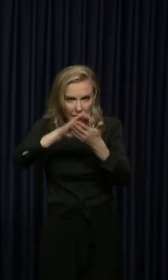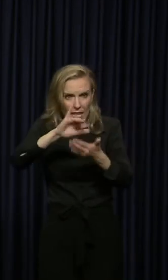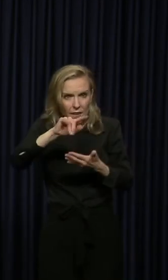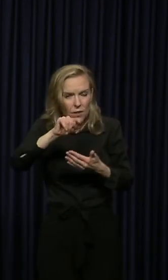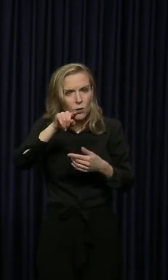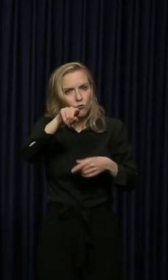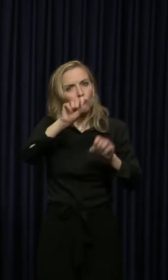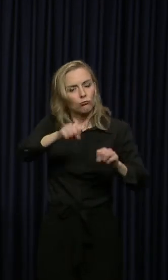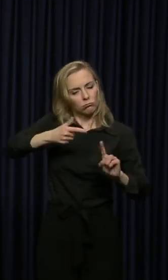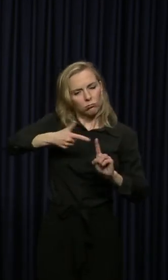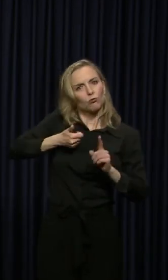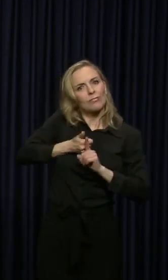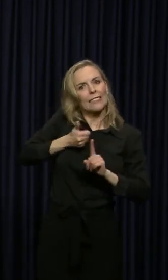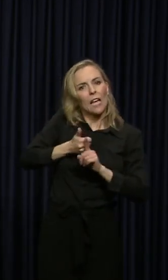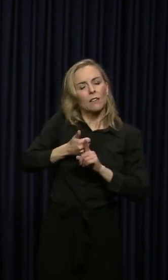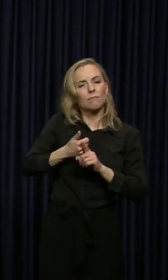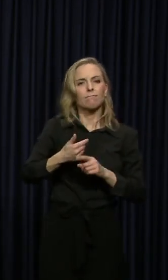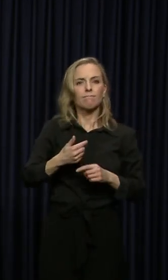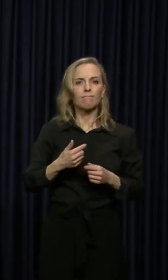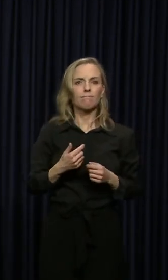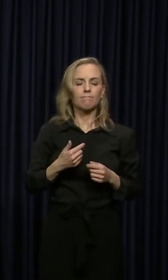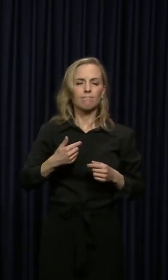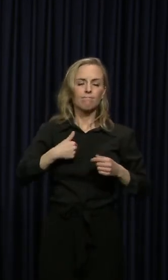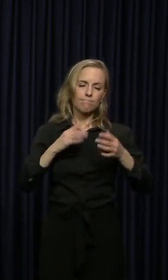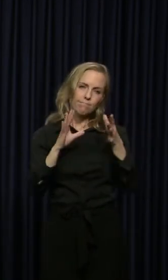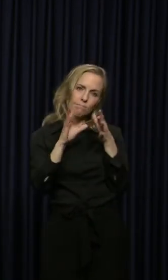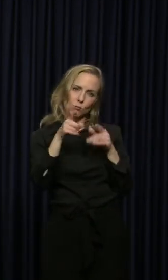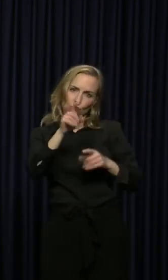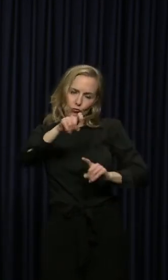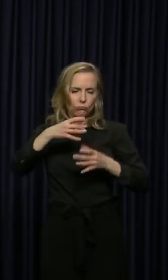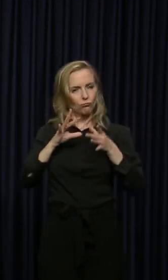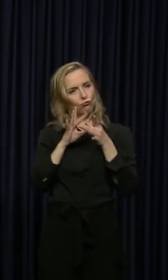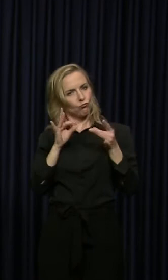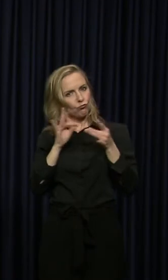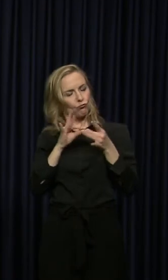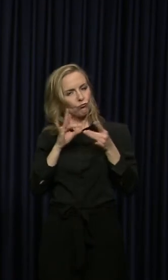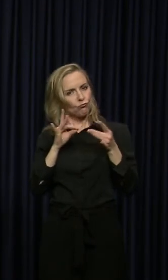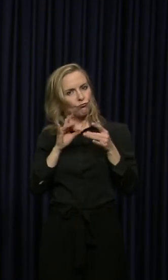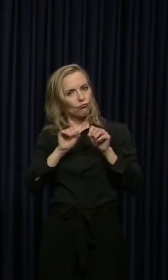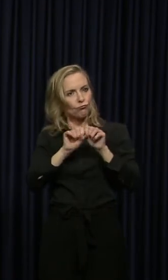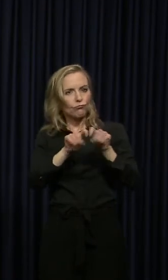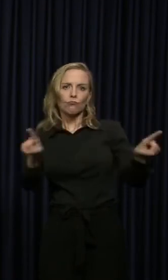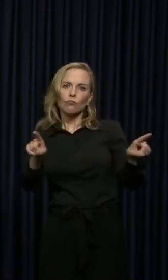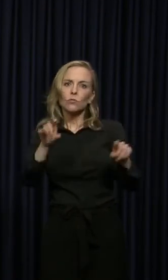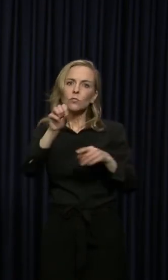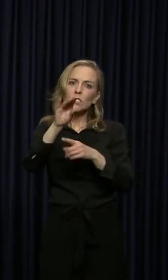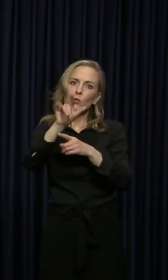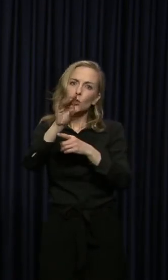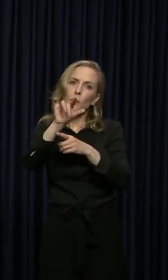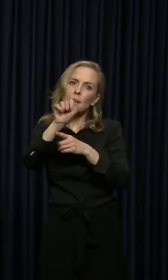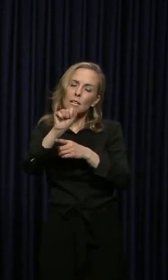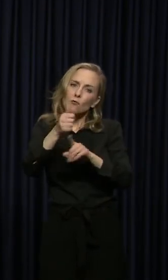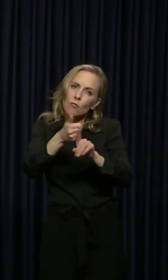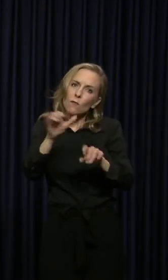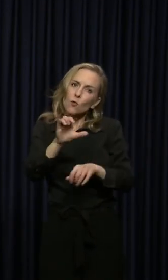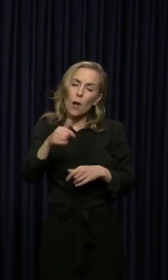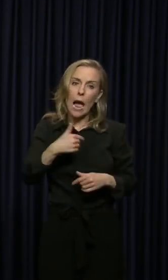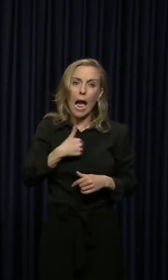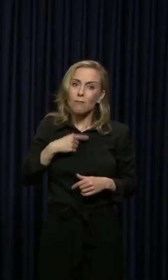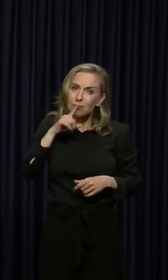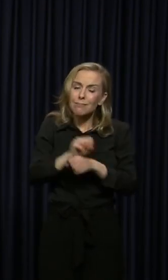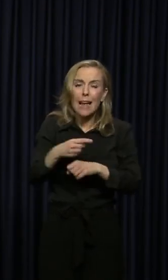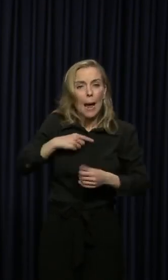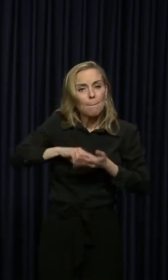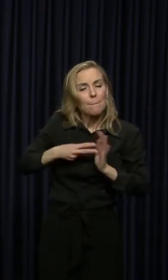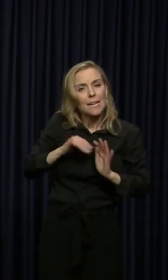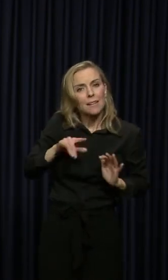make a video? Put it out there on social media. We'll play one a day because when I say we're in this together, I mean it and